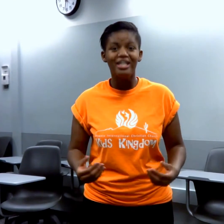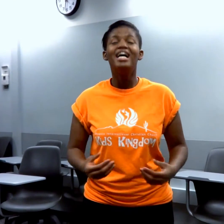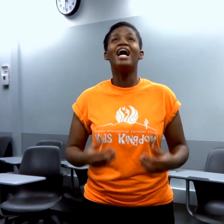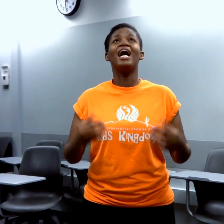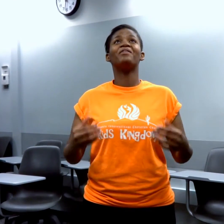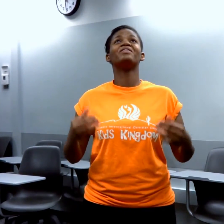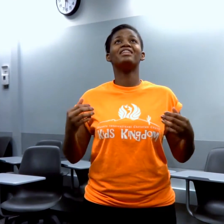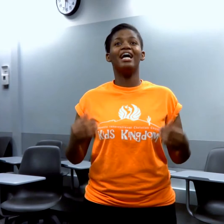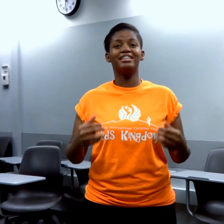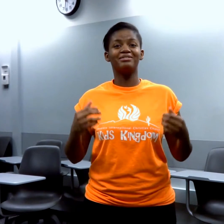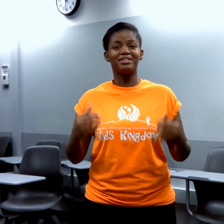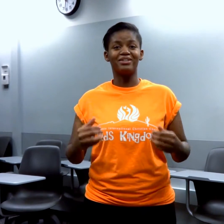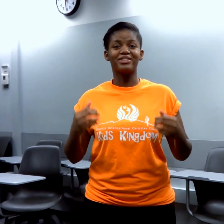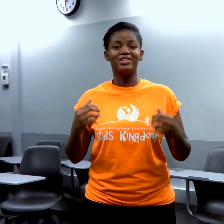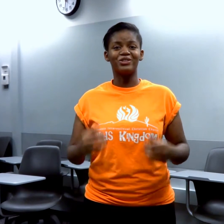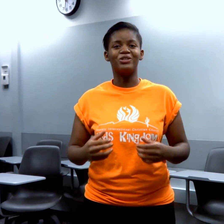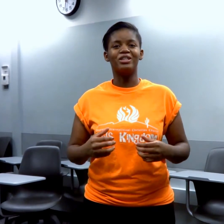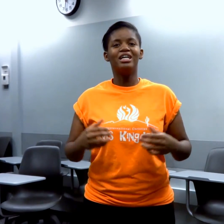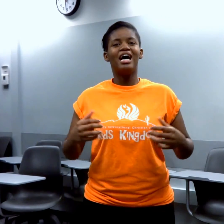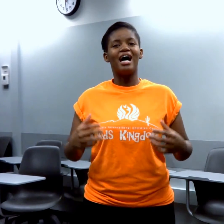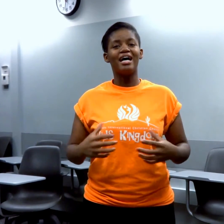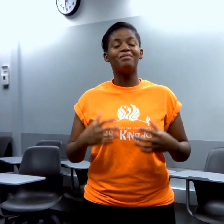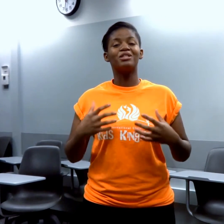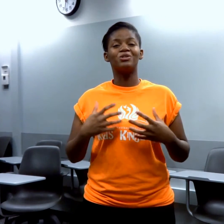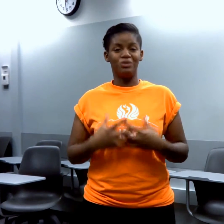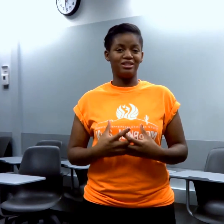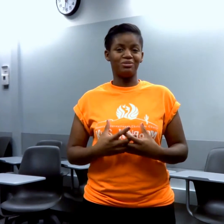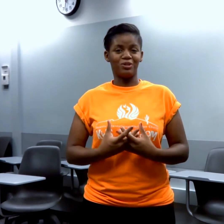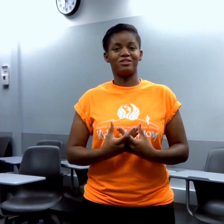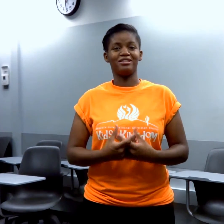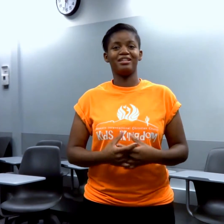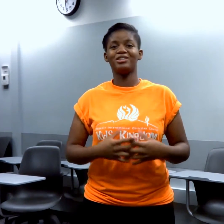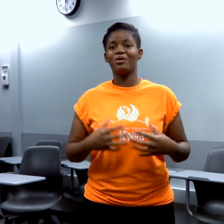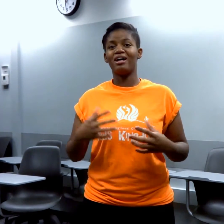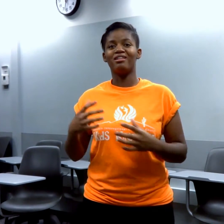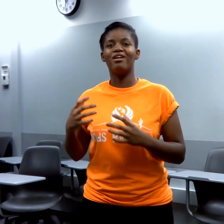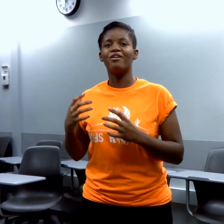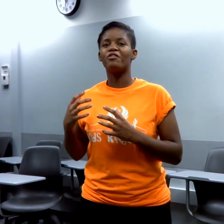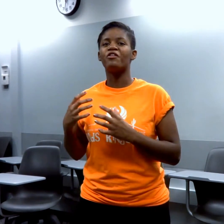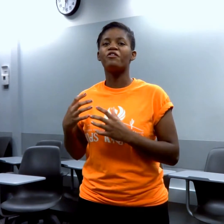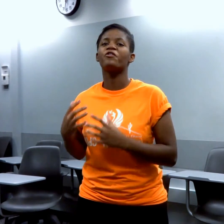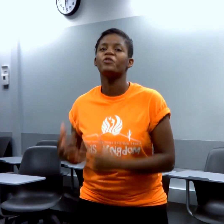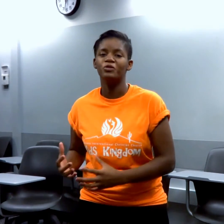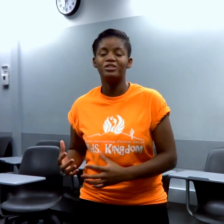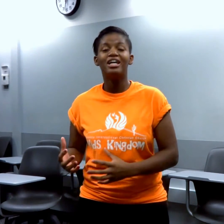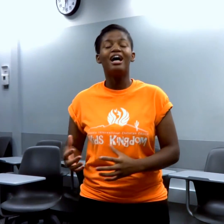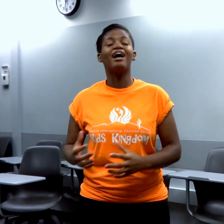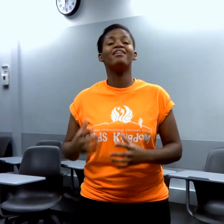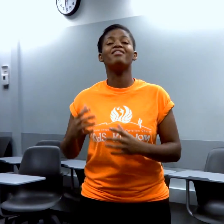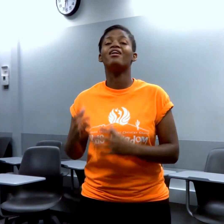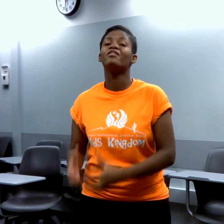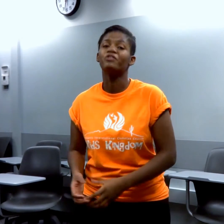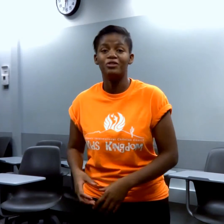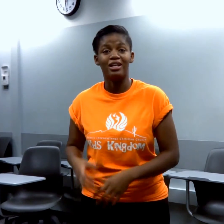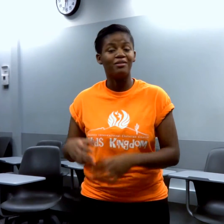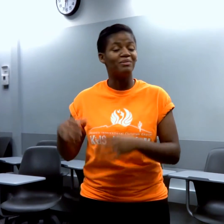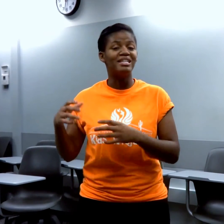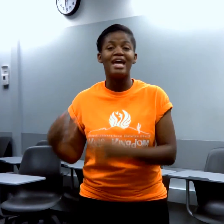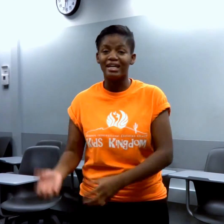I would like some self-control. So, I am a sweets person. That's why I love fruit. I love fruit. love bananas.